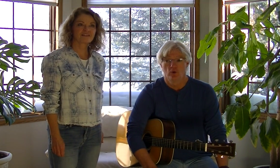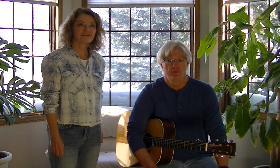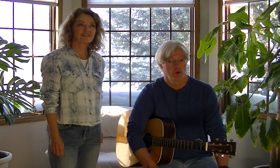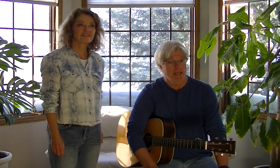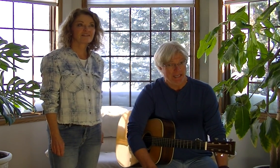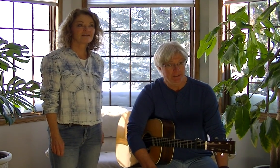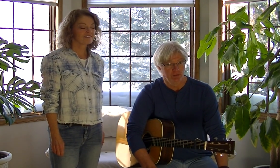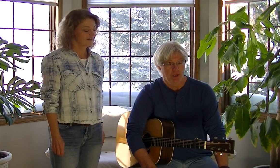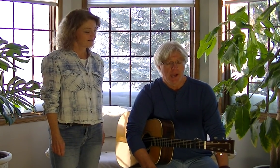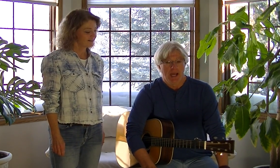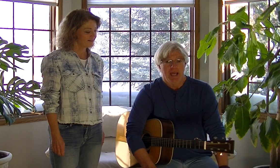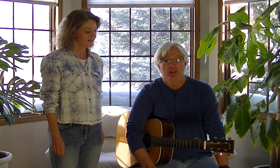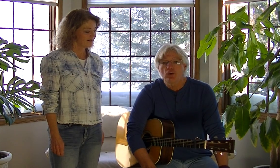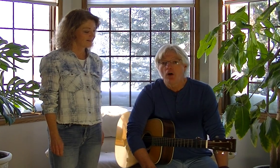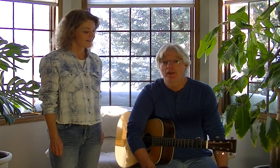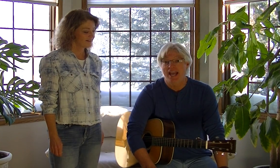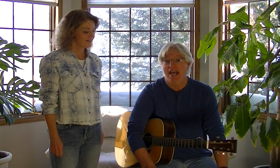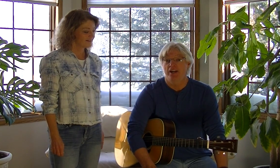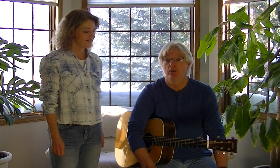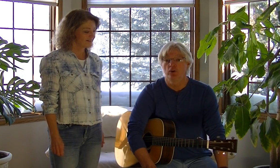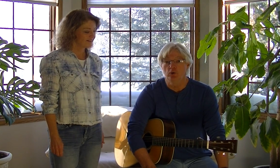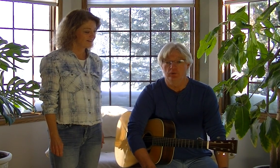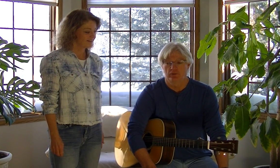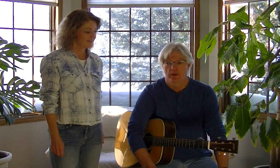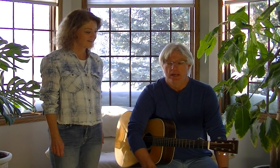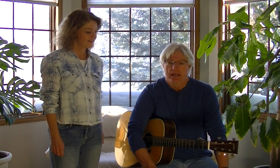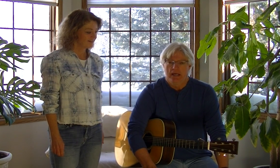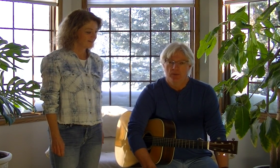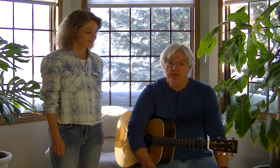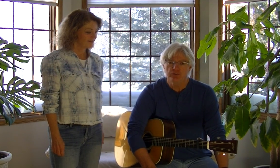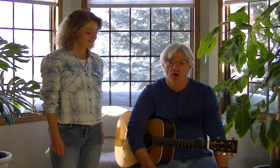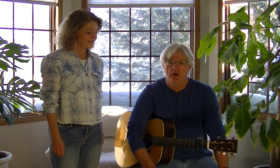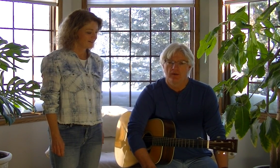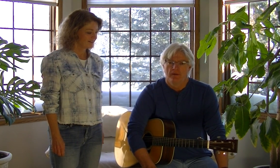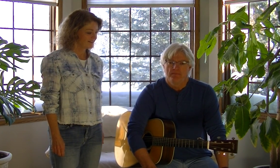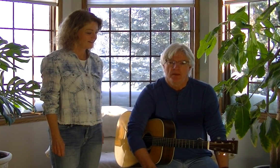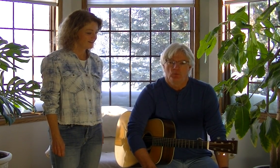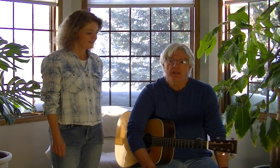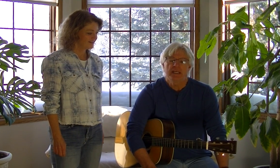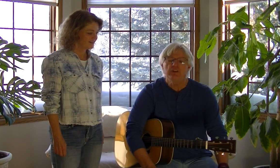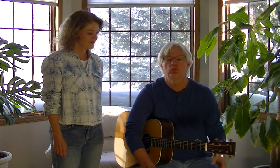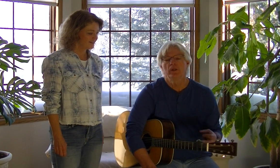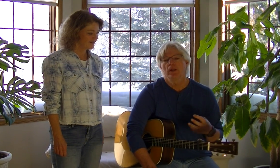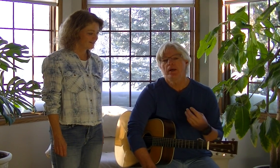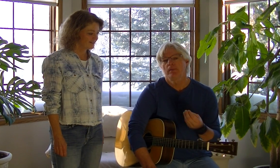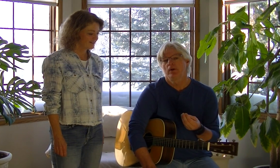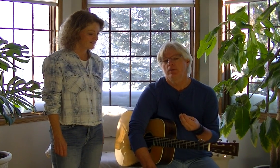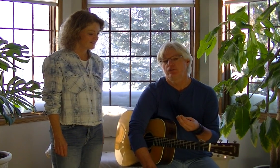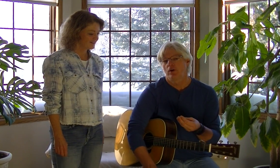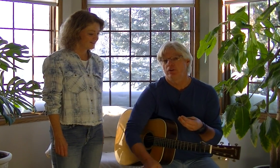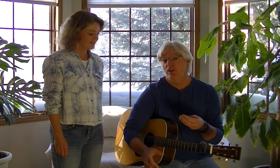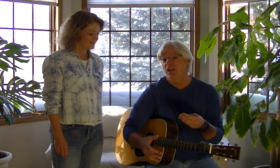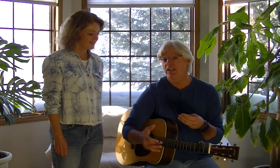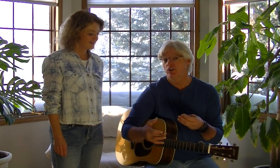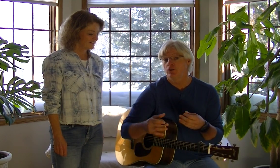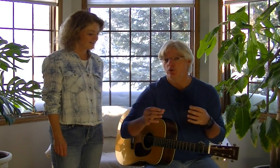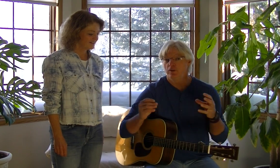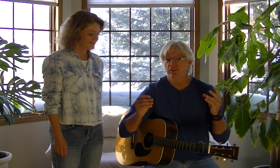for kids and it's called the Canada Goose. Now in this song, what kids really like about this song is they like to do these